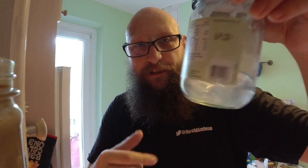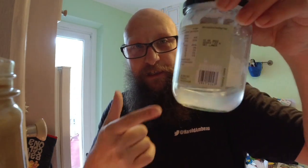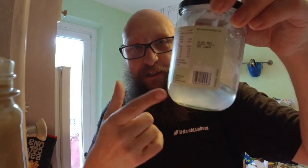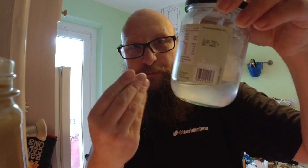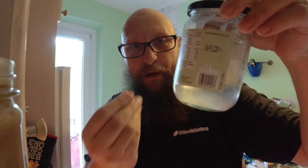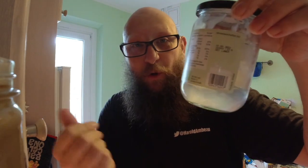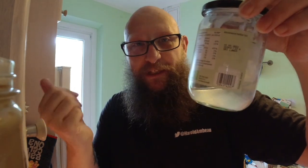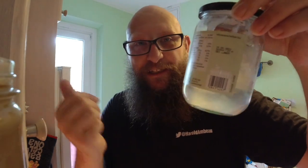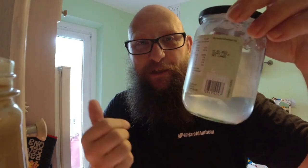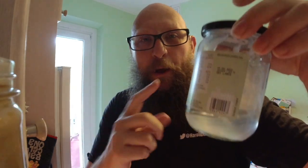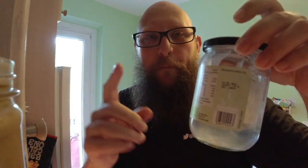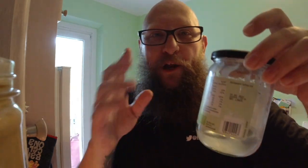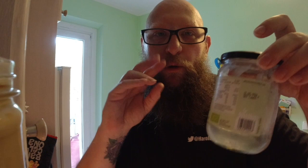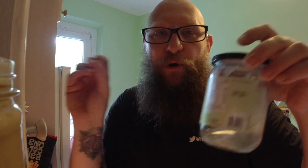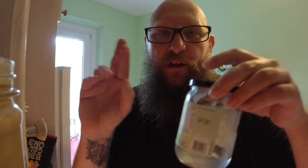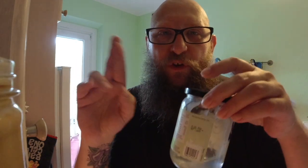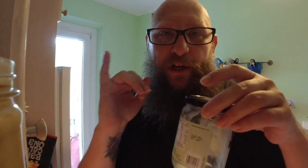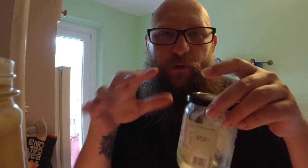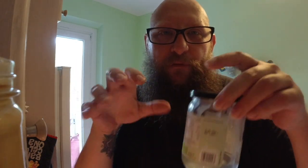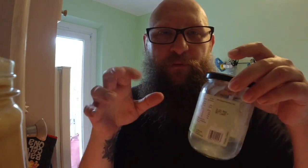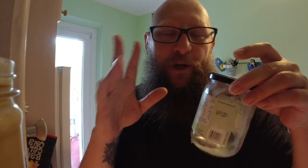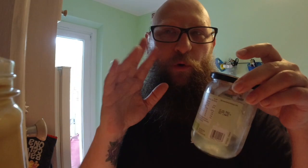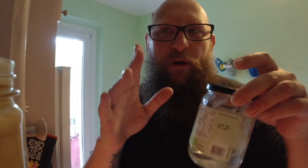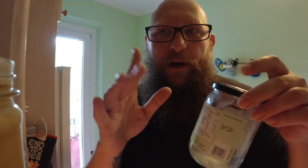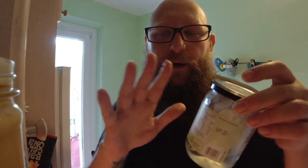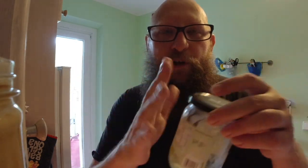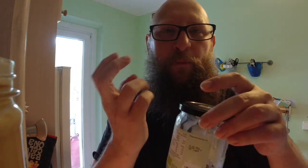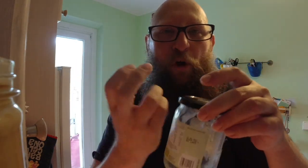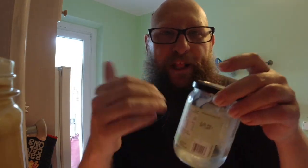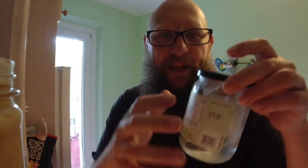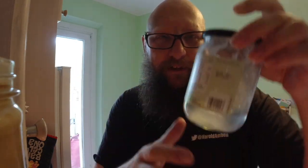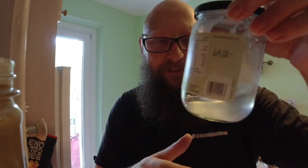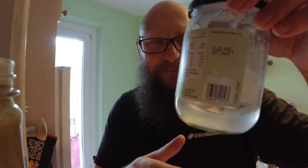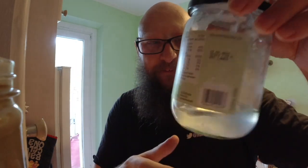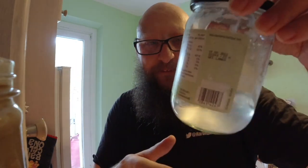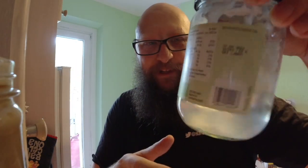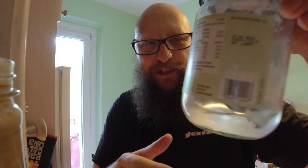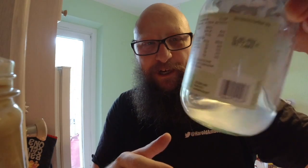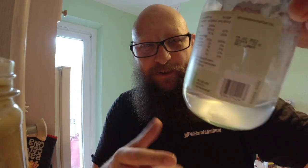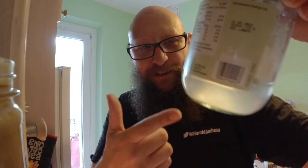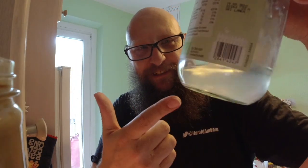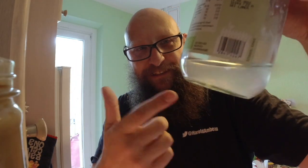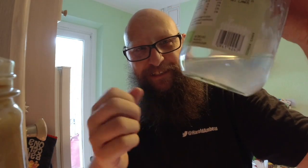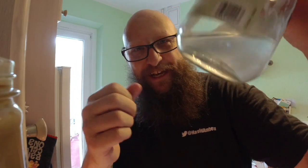It smells just, but it will become hot again. So, yeah.